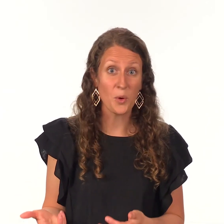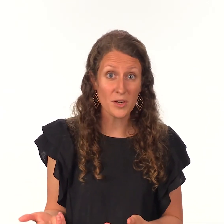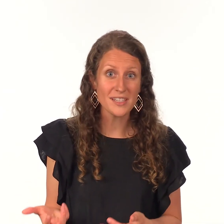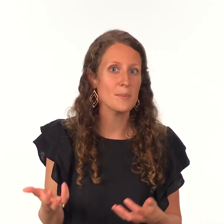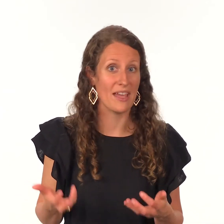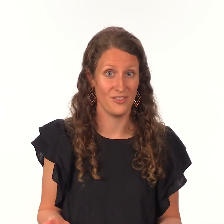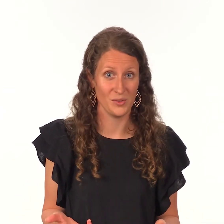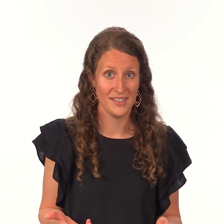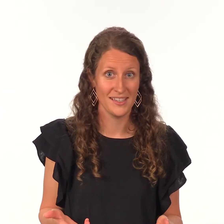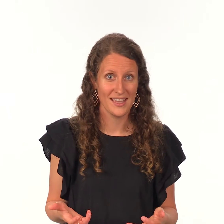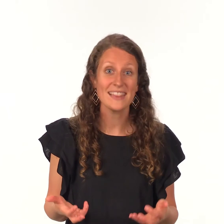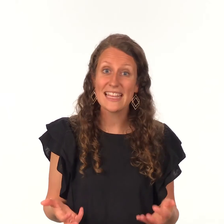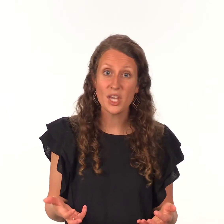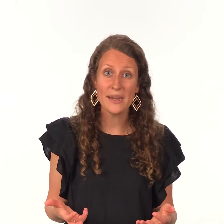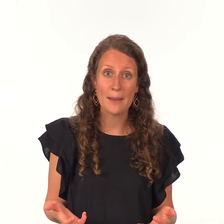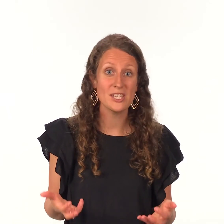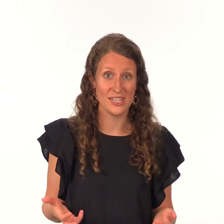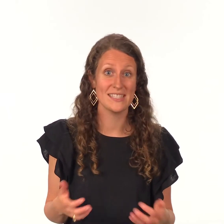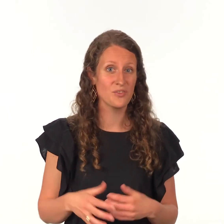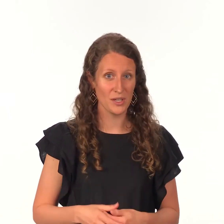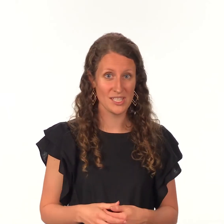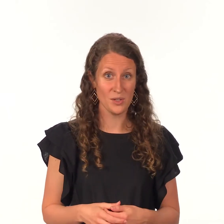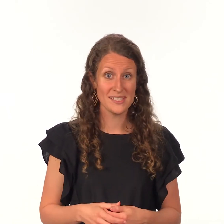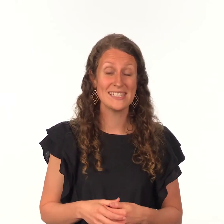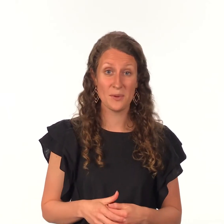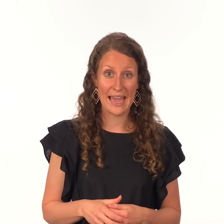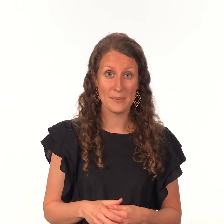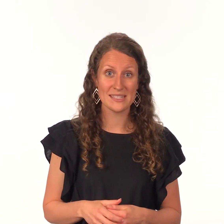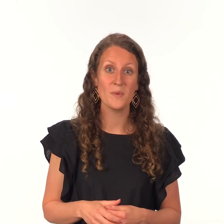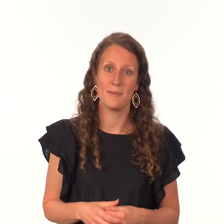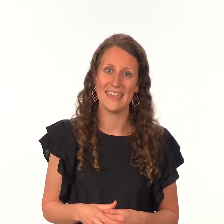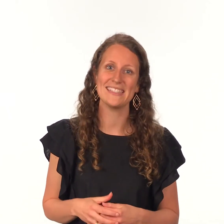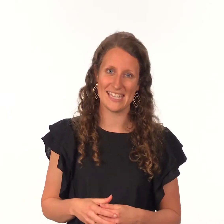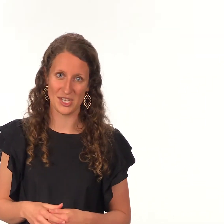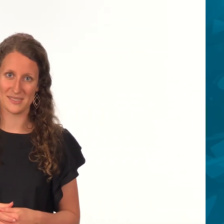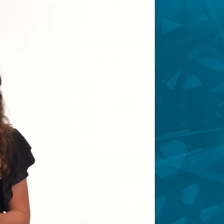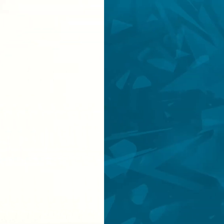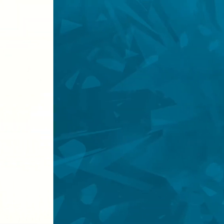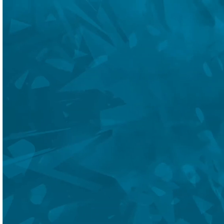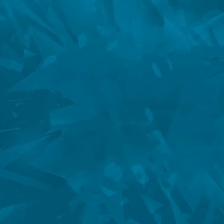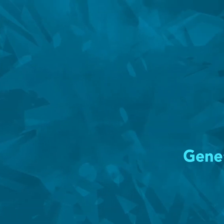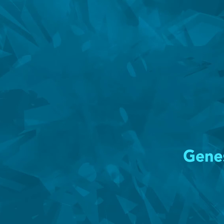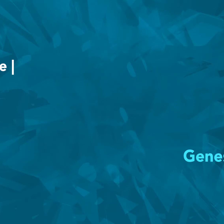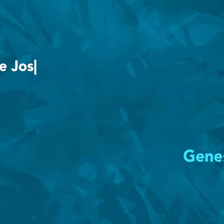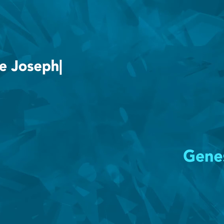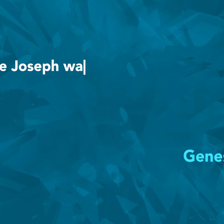order to buy food let's open up to genesis 42 to see what happens when they make it to egypt since joseph was